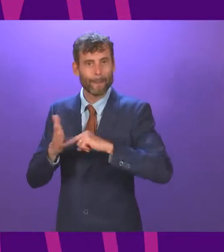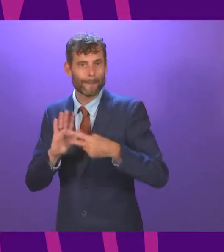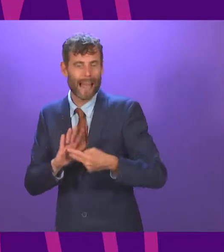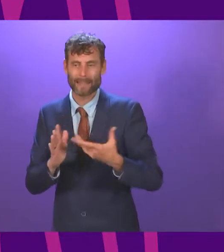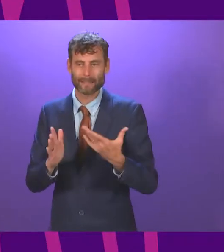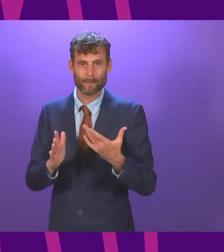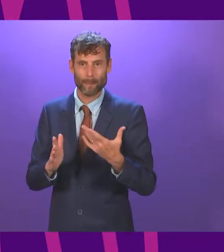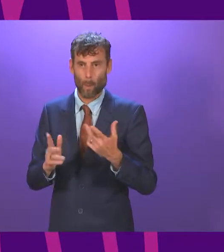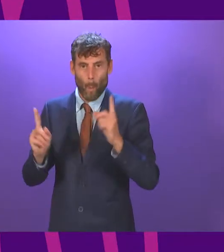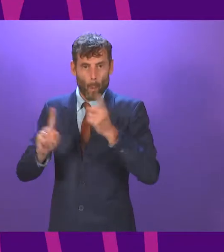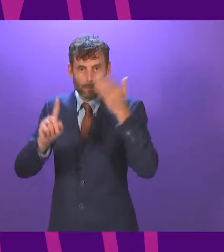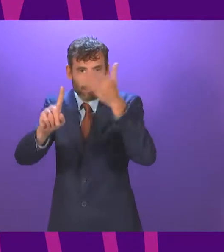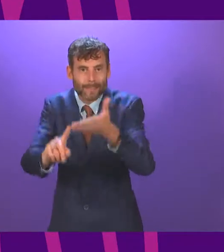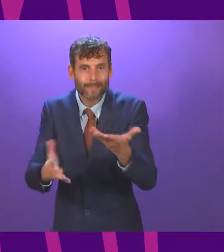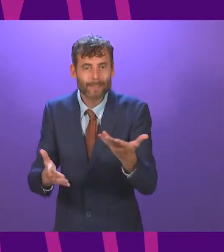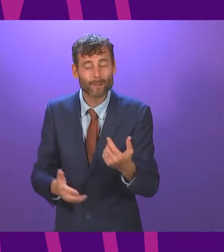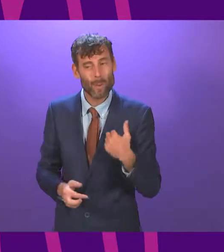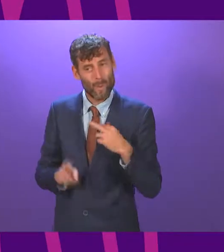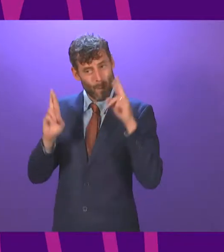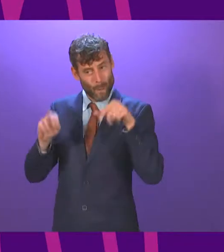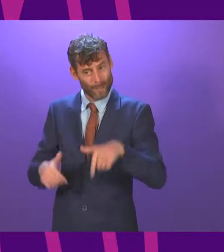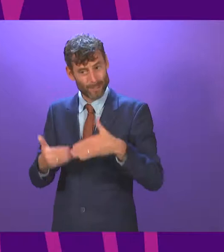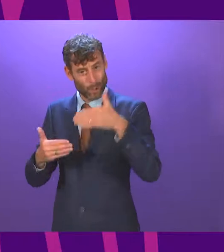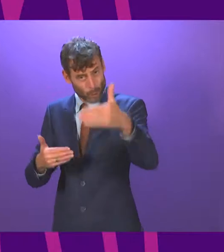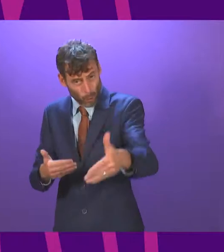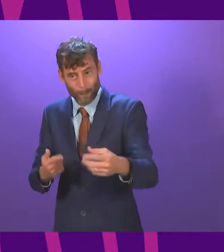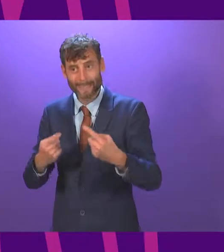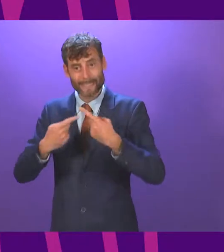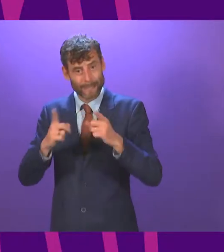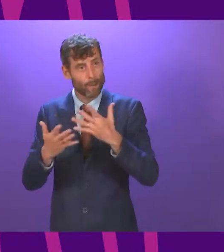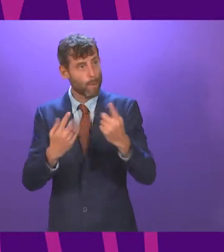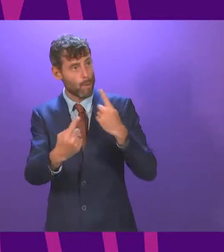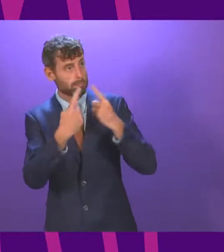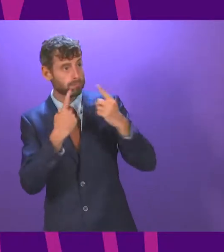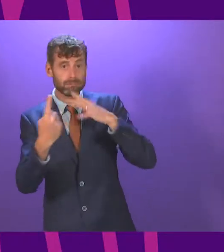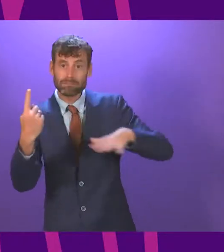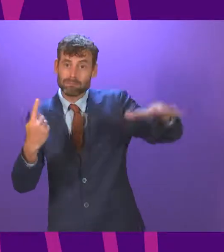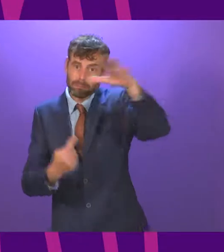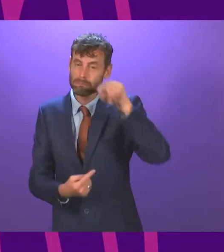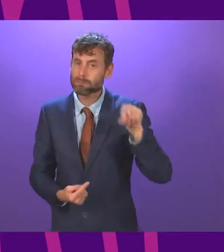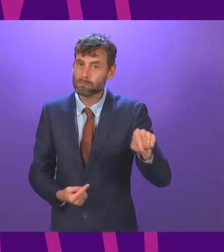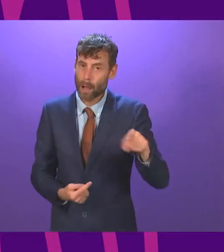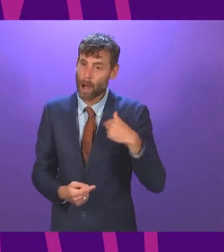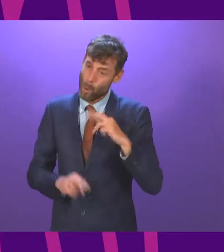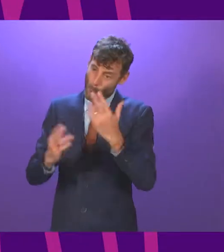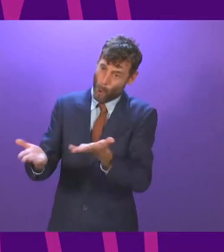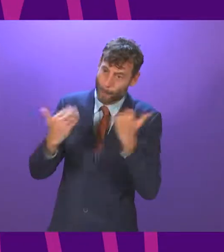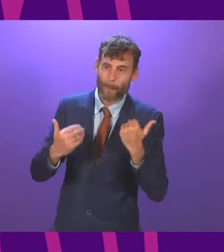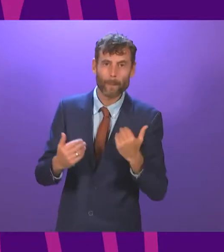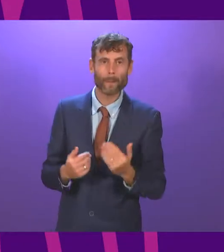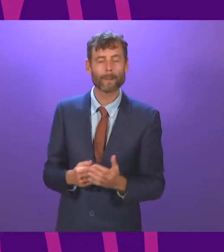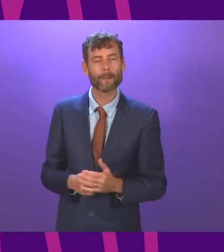behind them. Perhaps this term will be different and my words of warning will sound hollow. I truly hope that is the case.